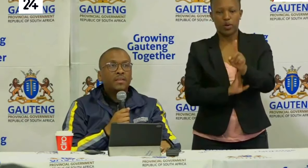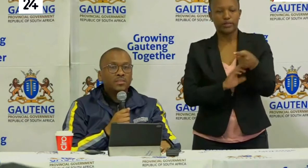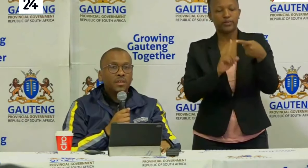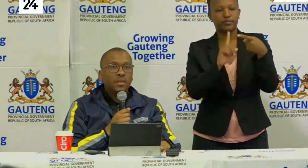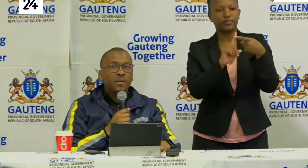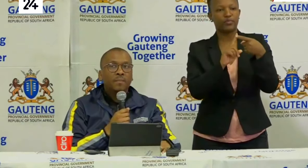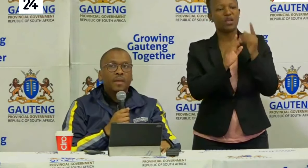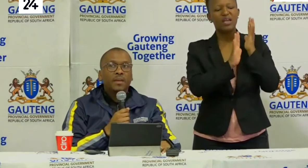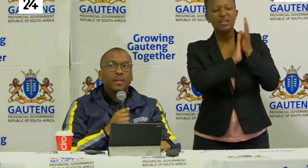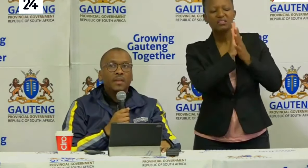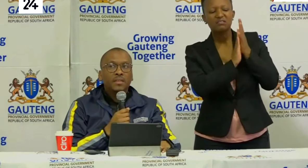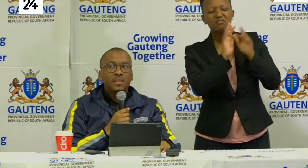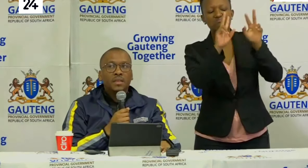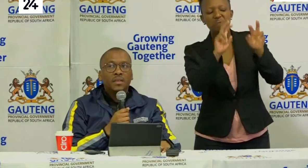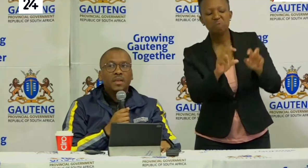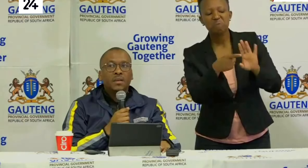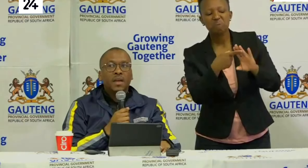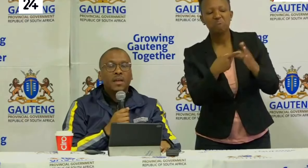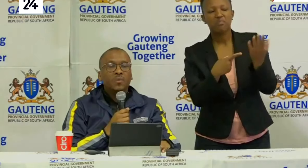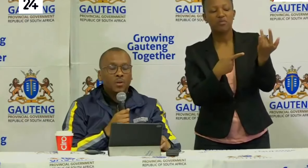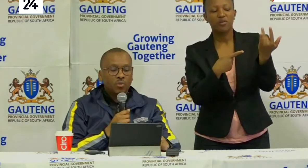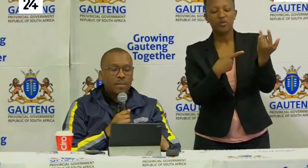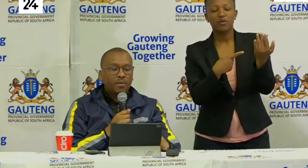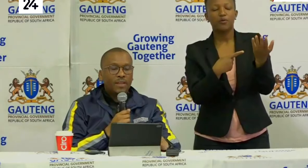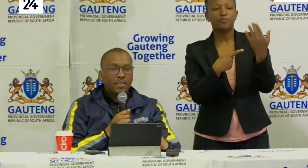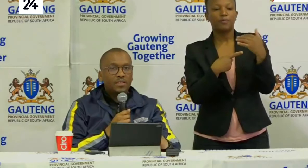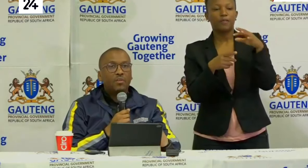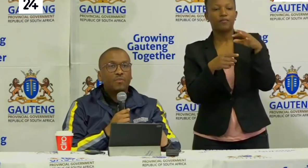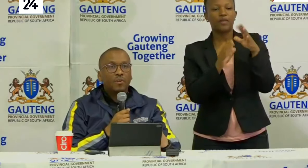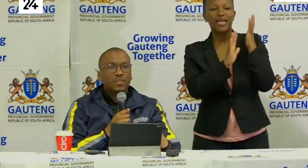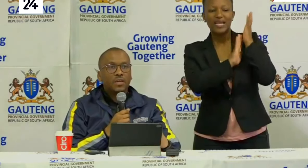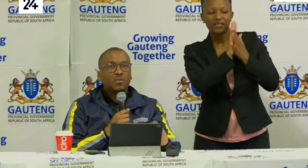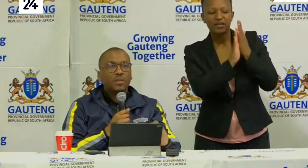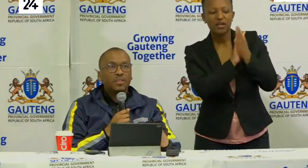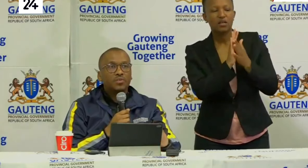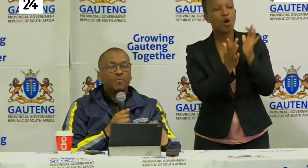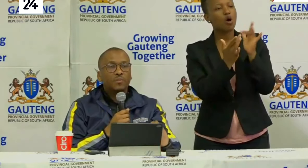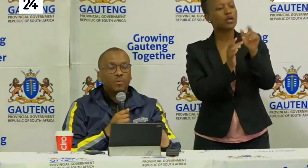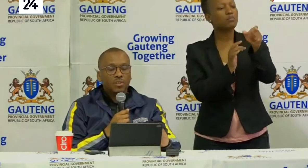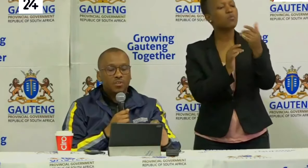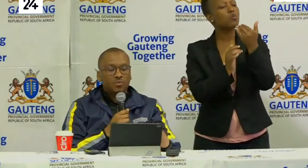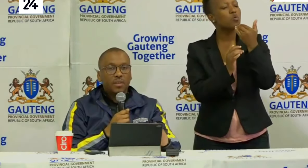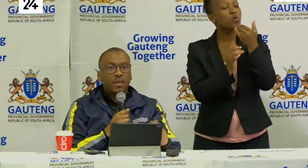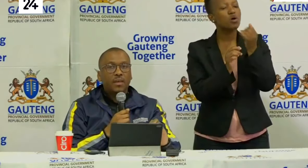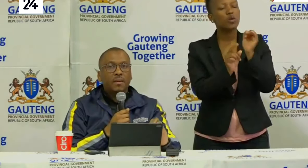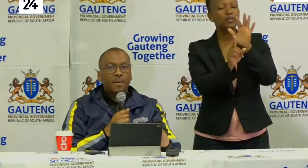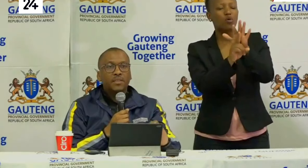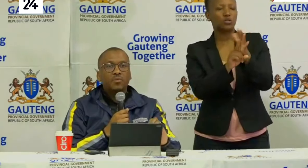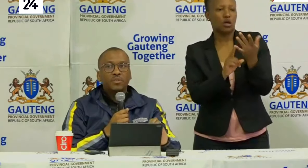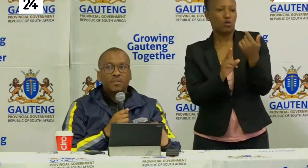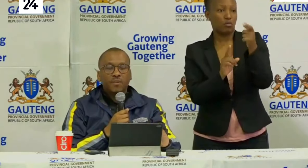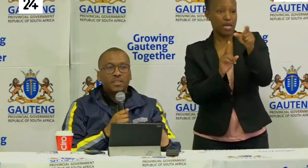history and in this regard we are talking about history of contact or history of exposure to the